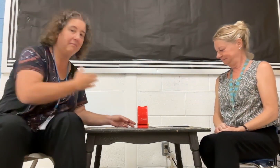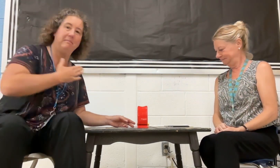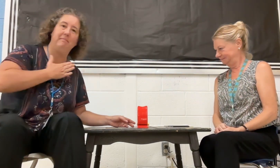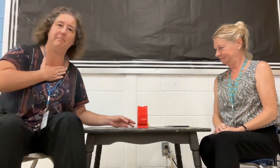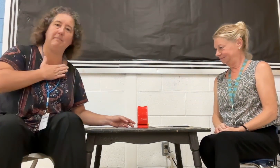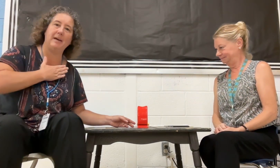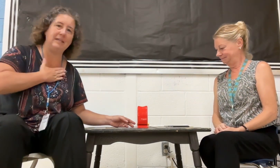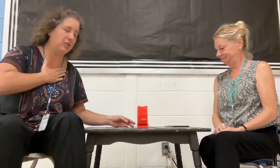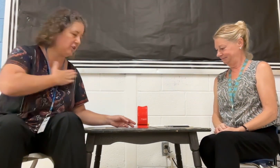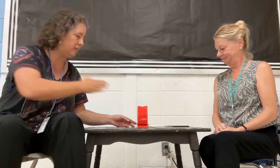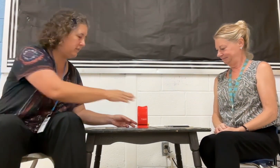My turn.